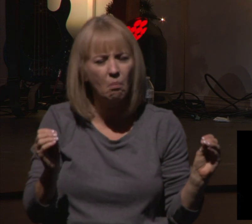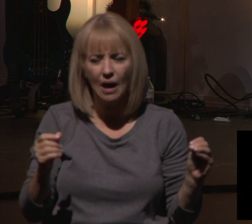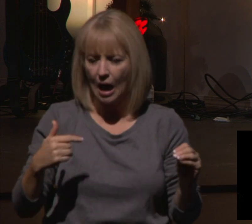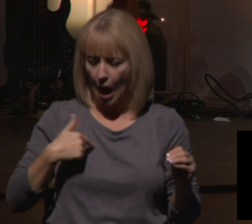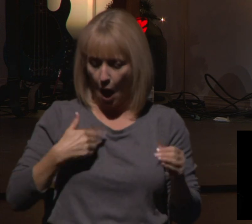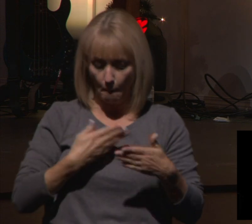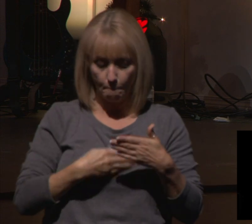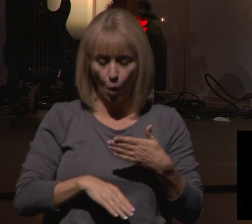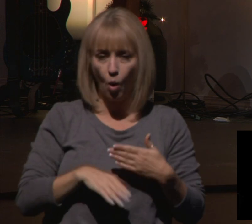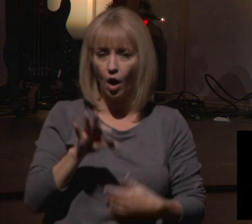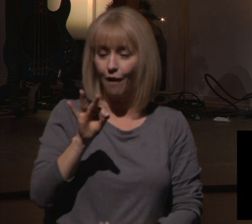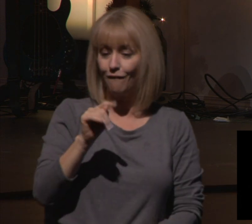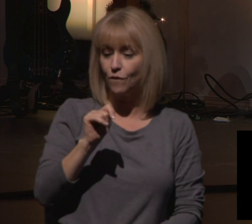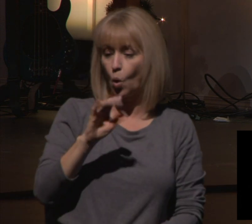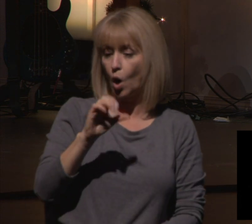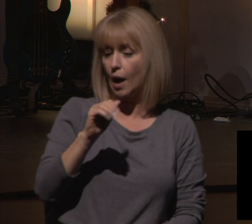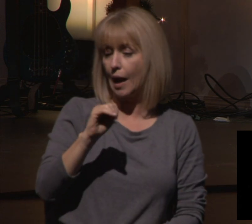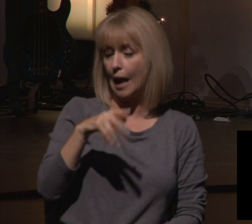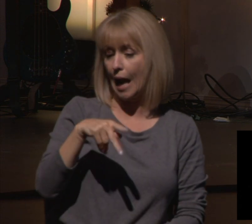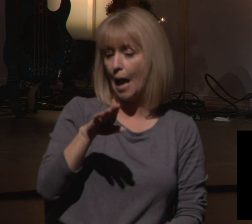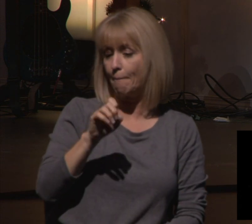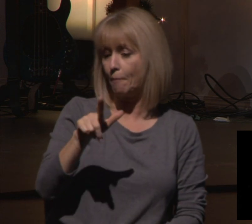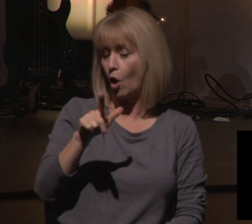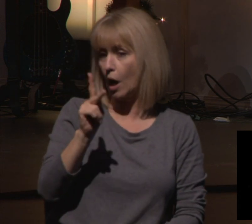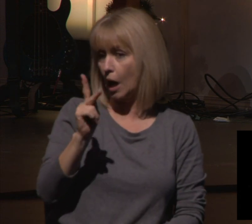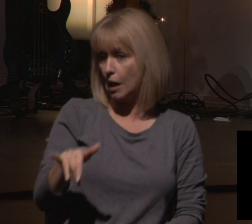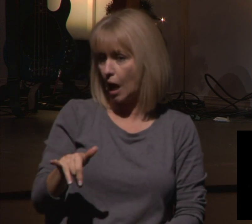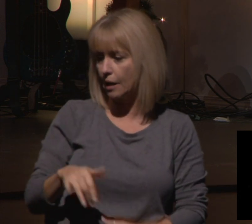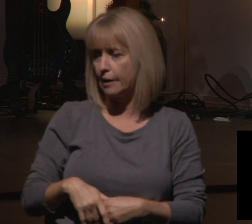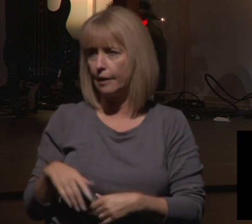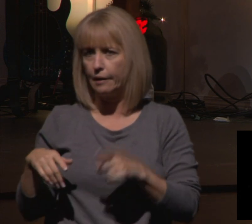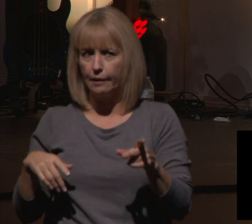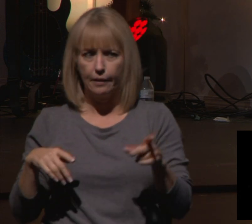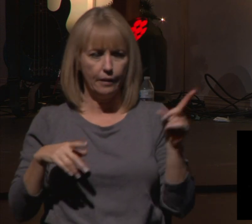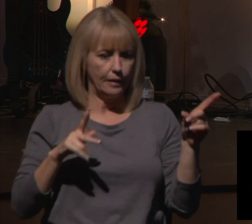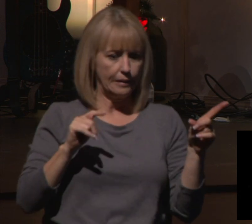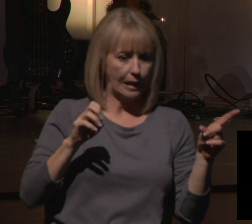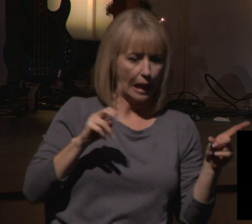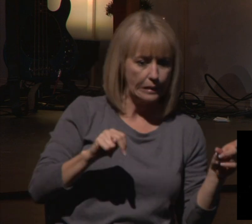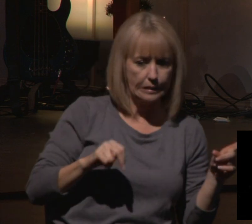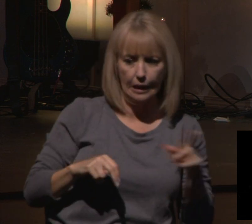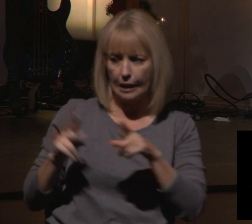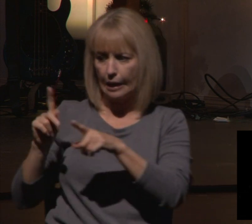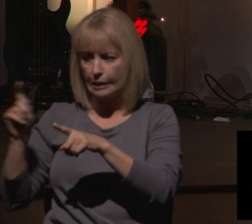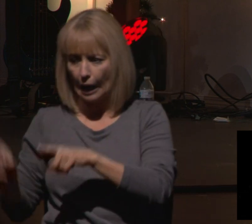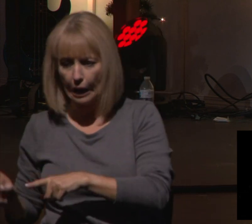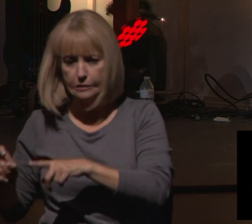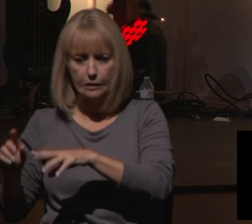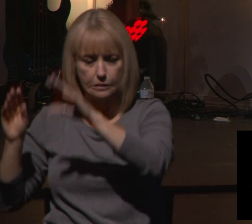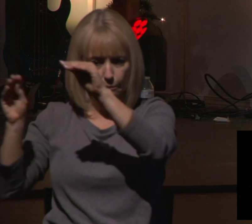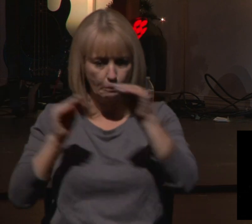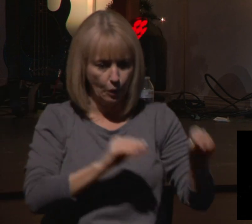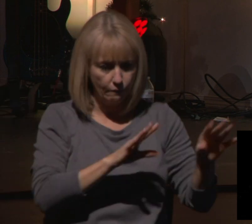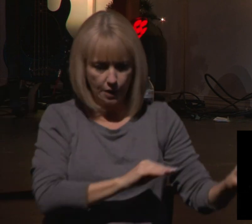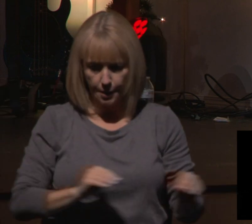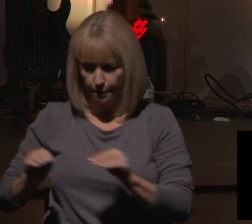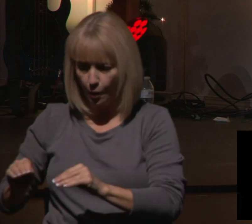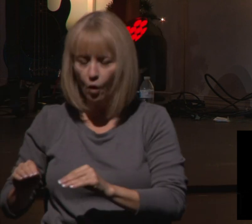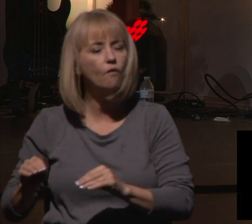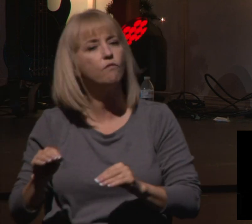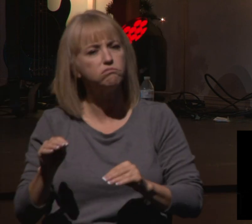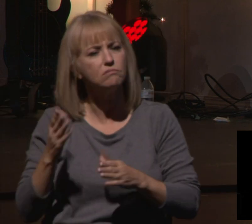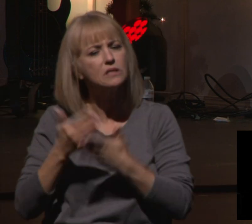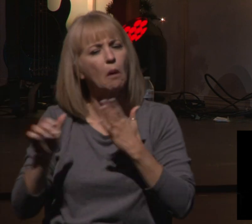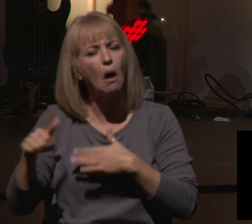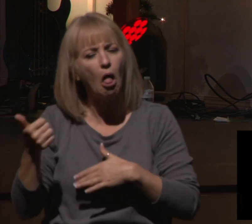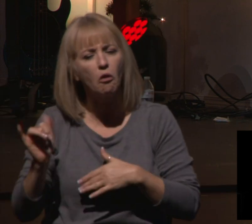Fort Campbell, Kentucky. Moved to Clarksville, Tennessee, Corpus Christi, Texas, some other places. But one of the things I always looked forward to was the